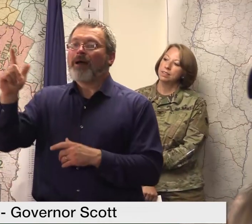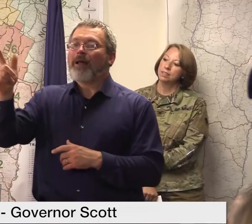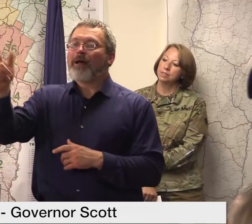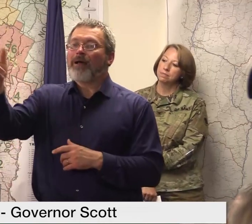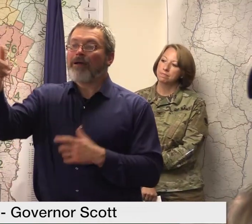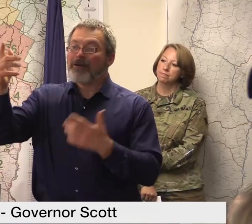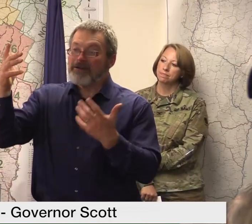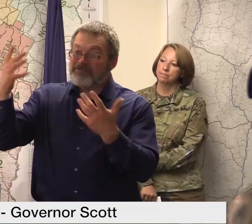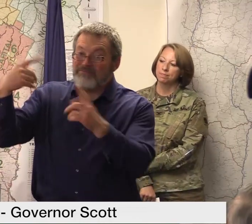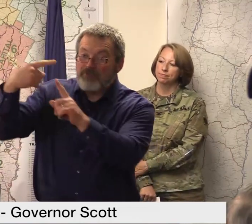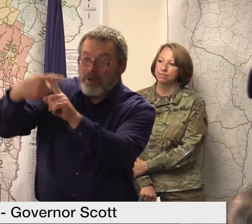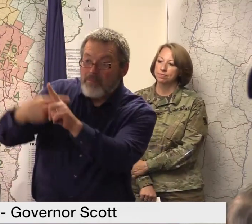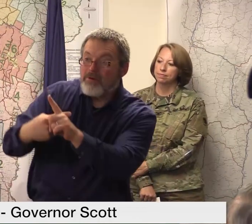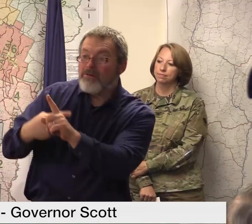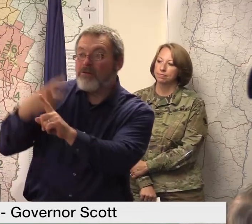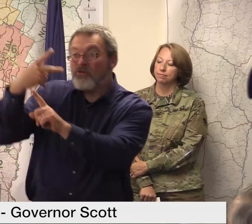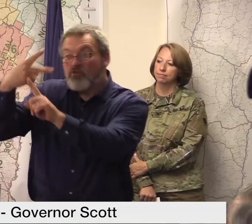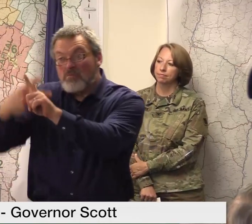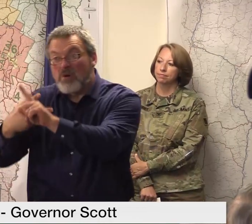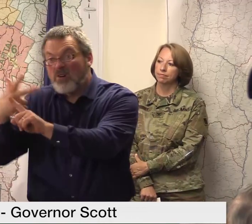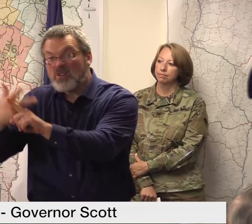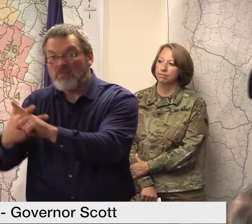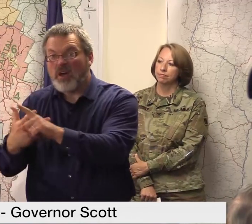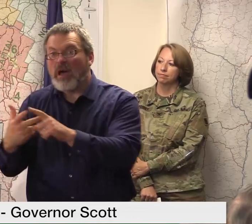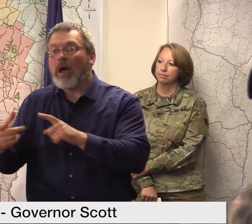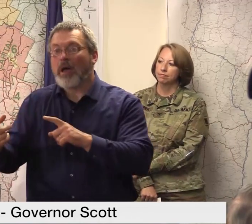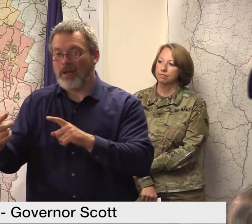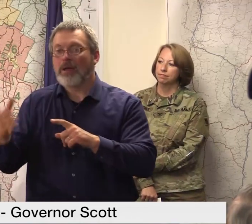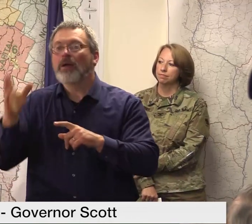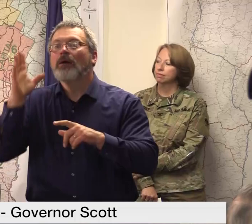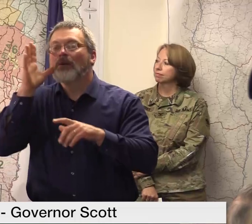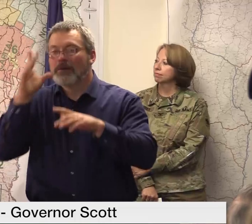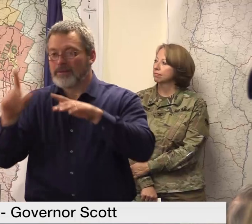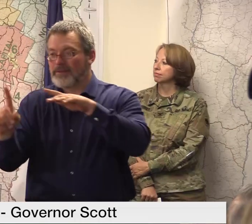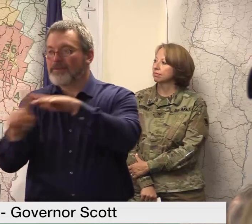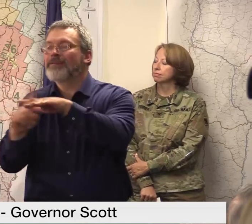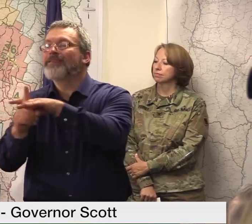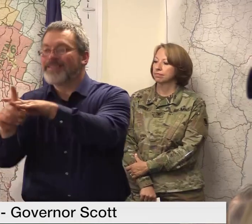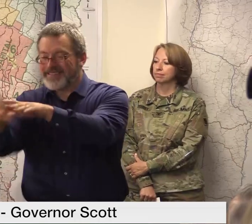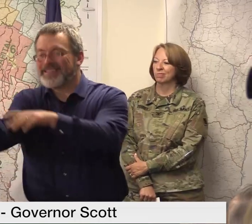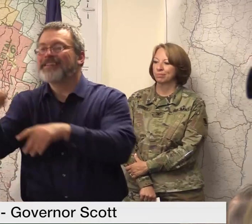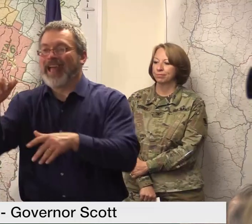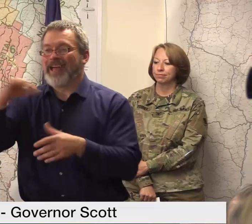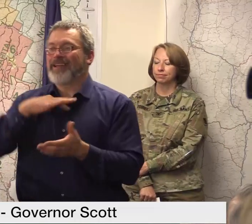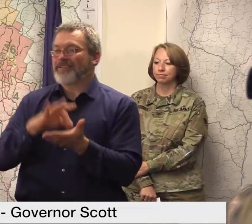and those people will be rolled into the number that we're working with Governor did you want to say more about that?